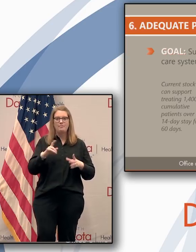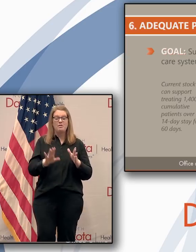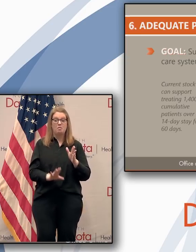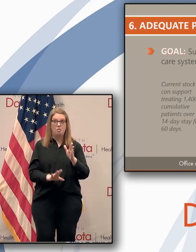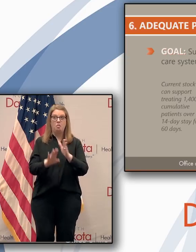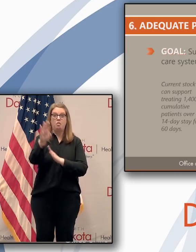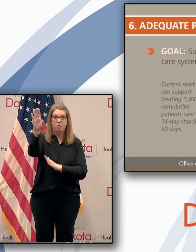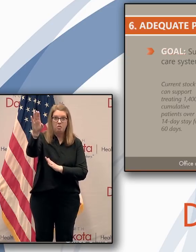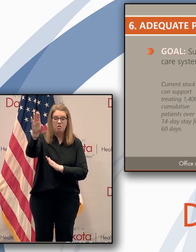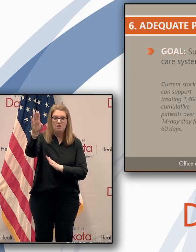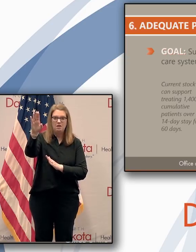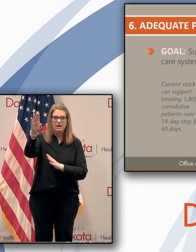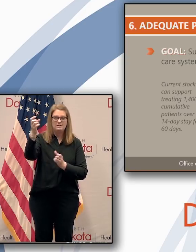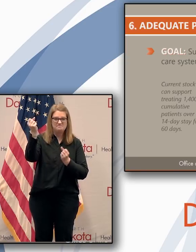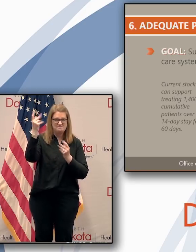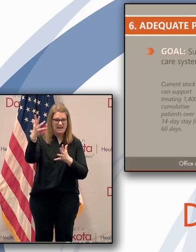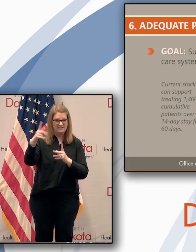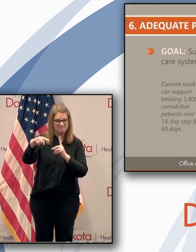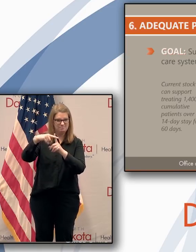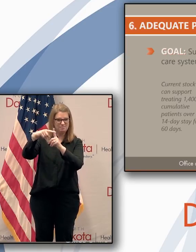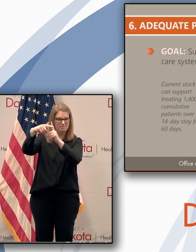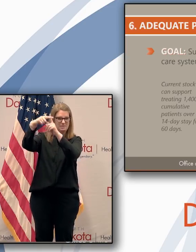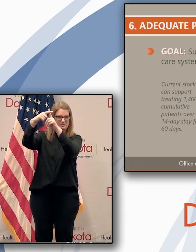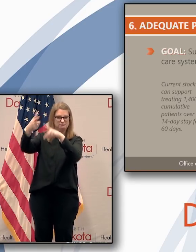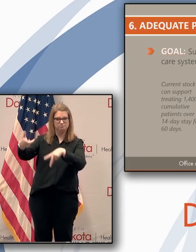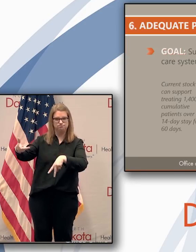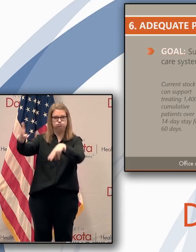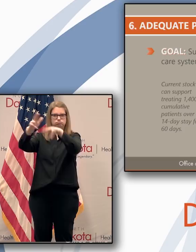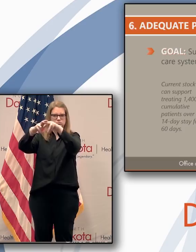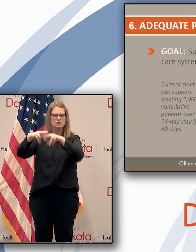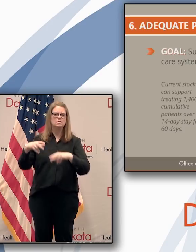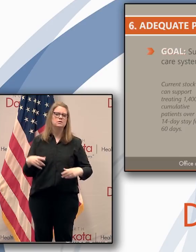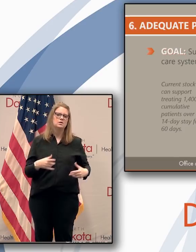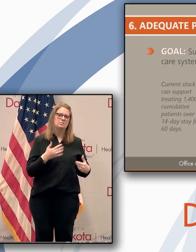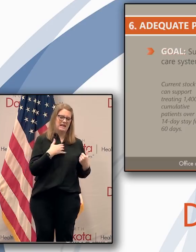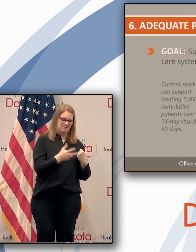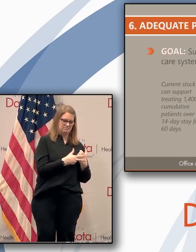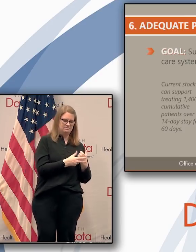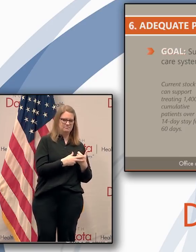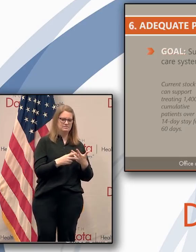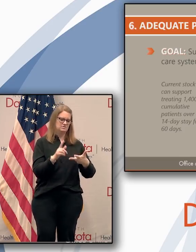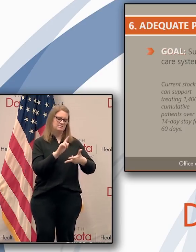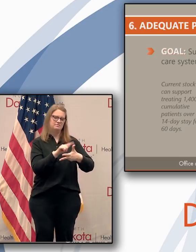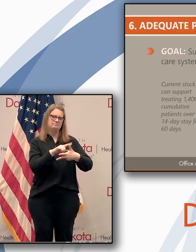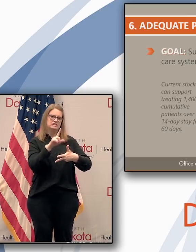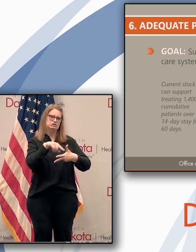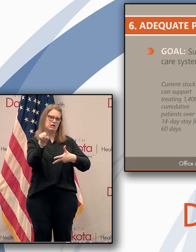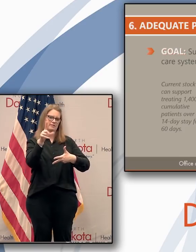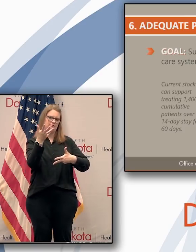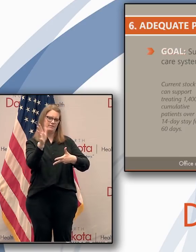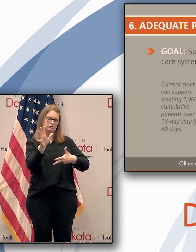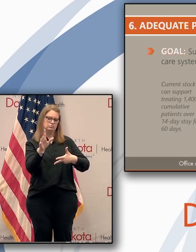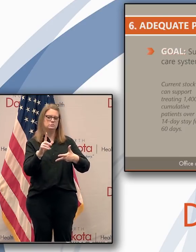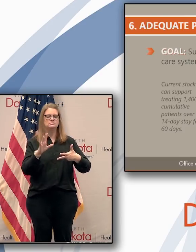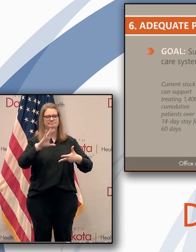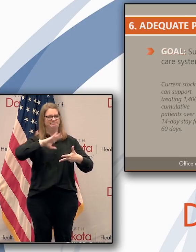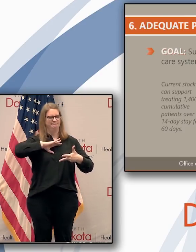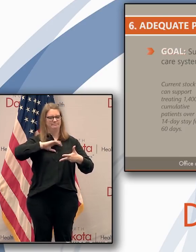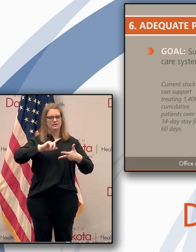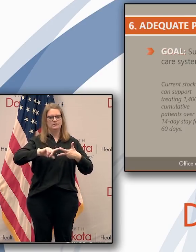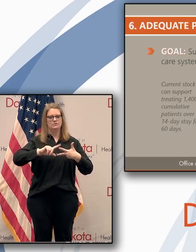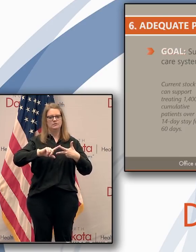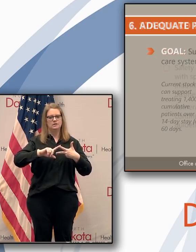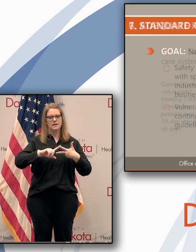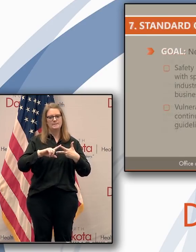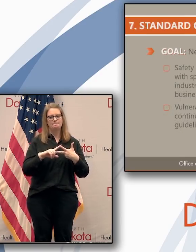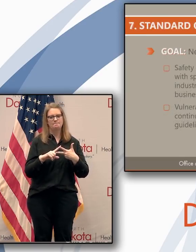And so that is fantastic. So great job. And we'll consider that box checked as well. New standard operating procedures